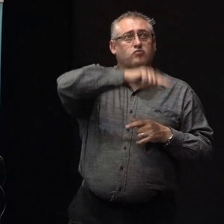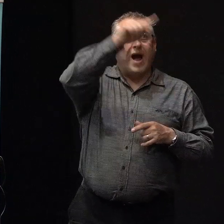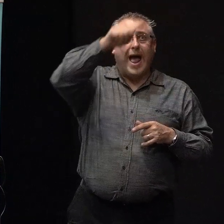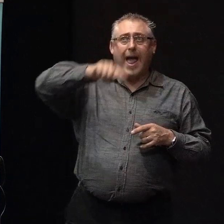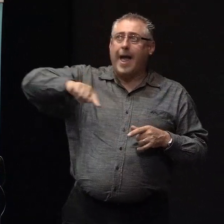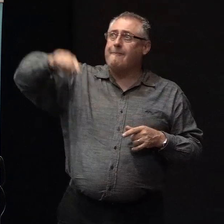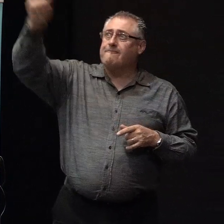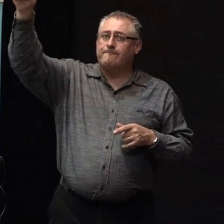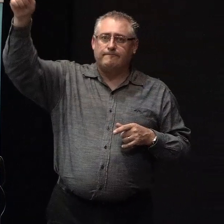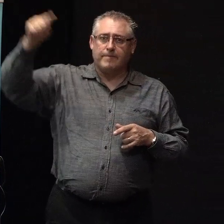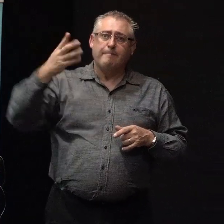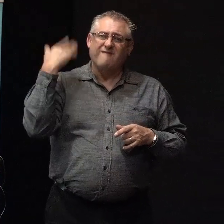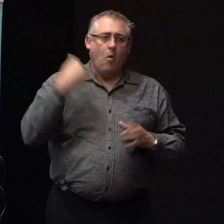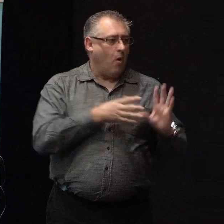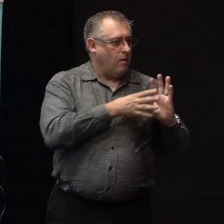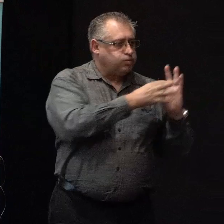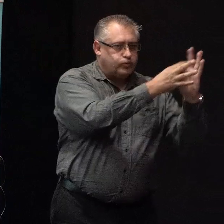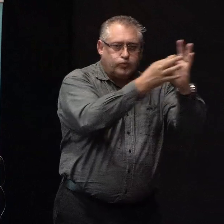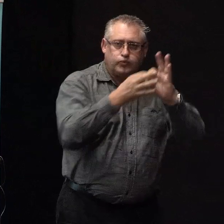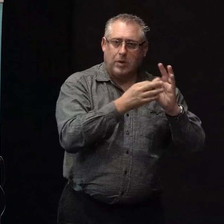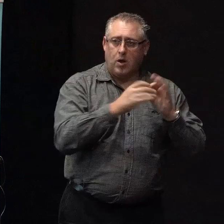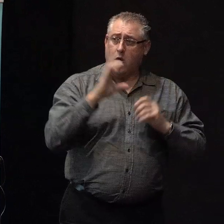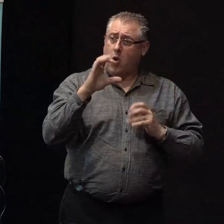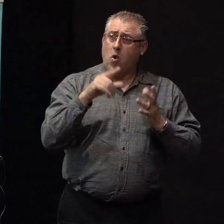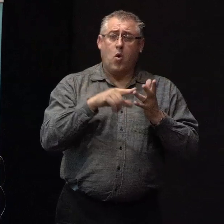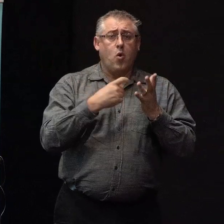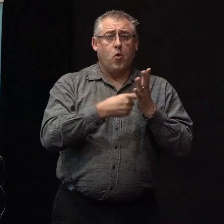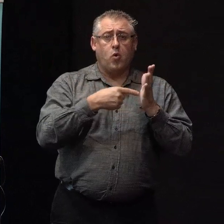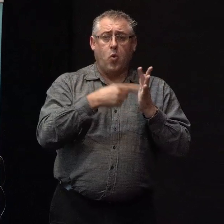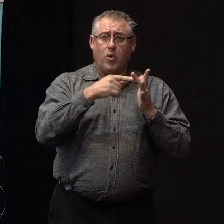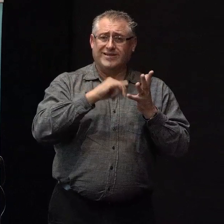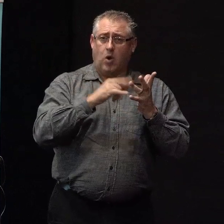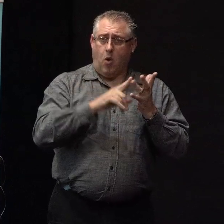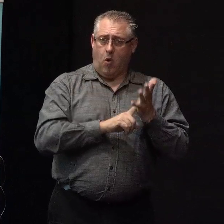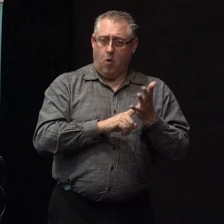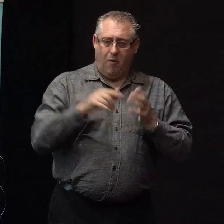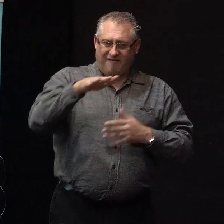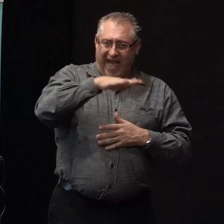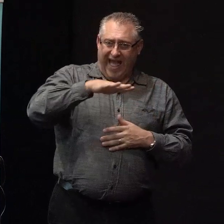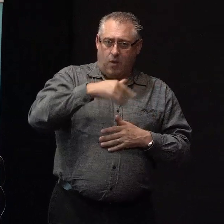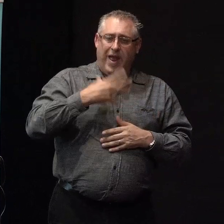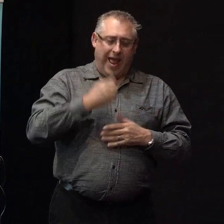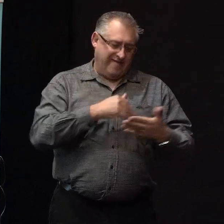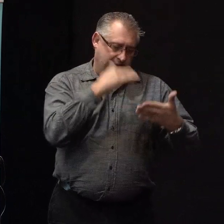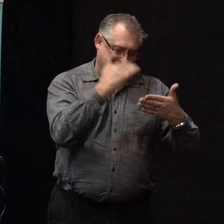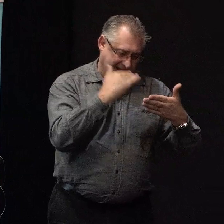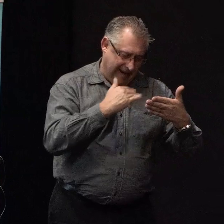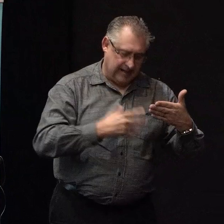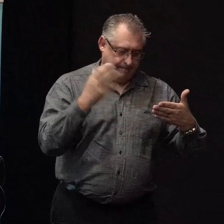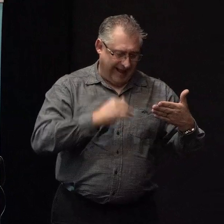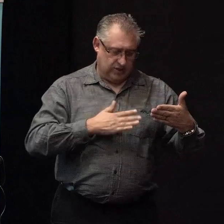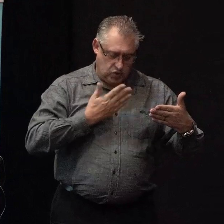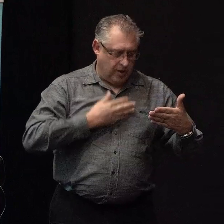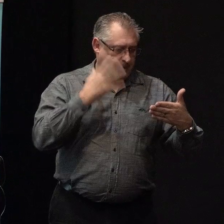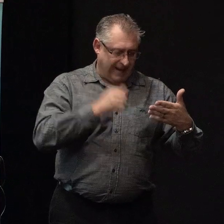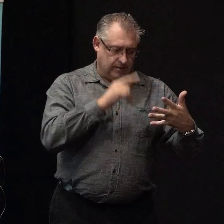very connected with each other. In the cortisol phase, we have this list of things that we've got to get through, we've got to endure, and we've got to keep putting